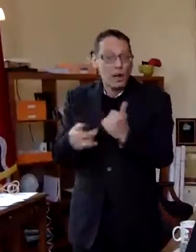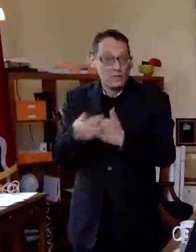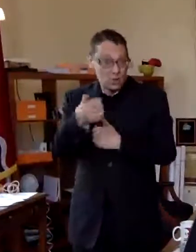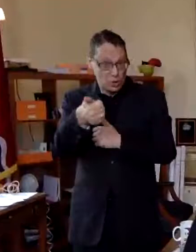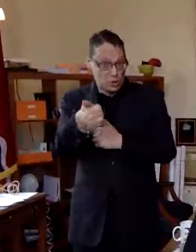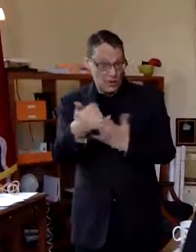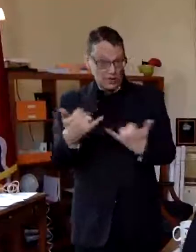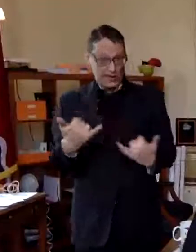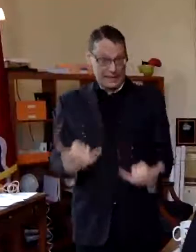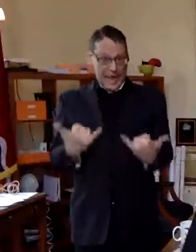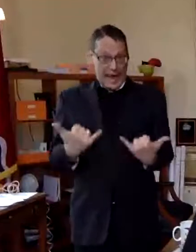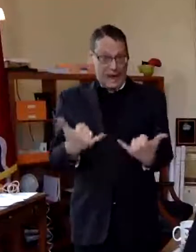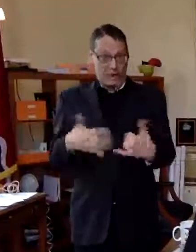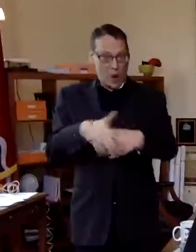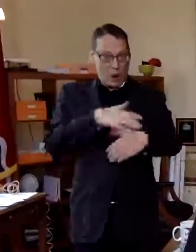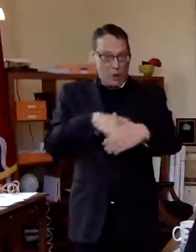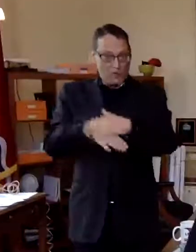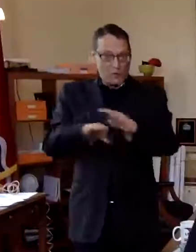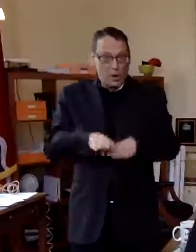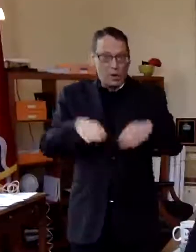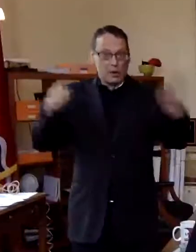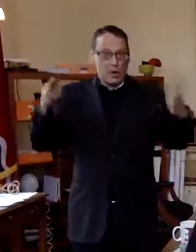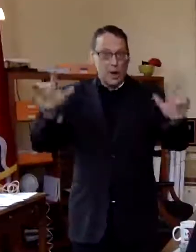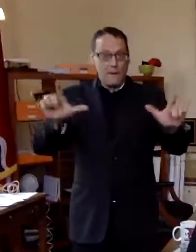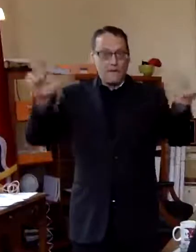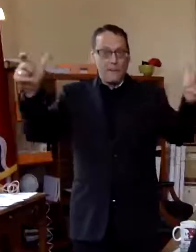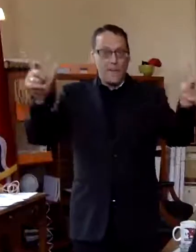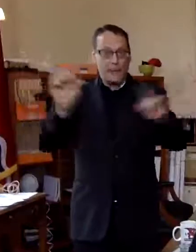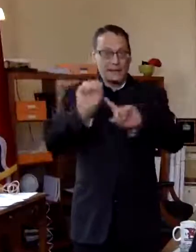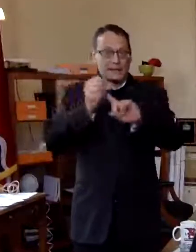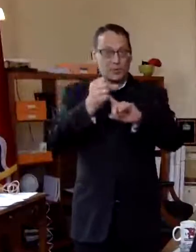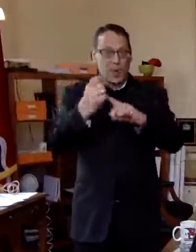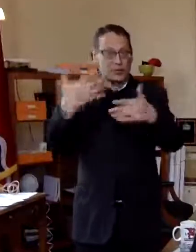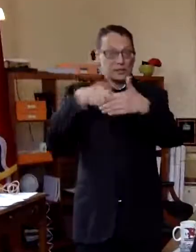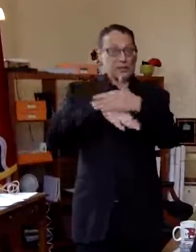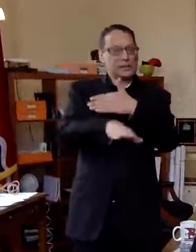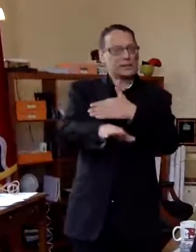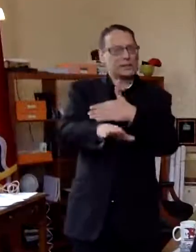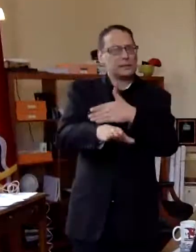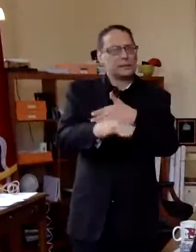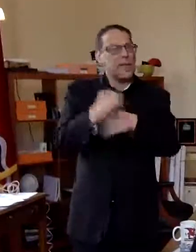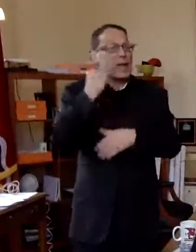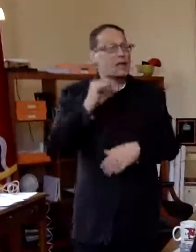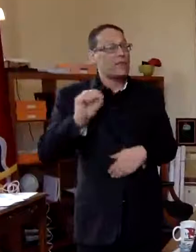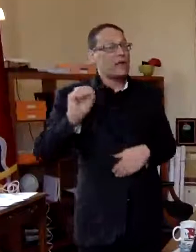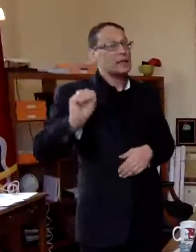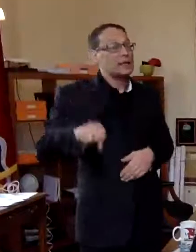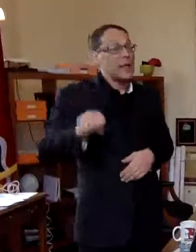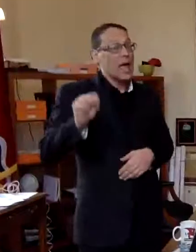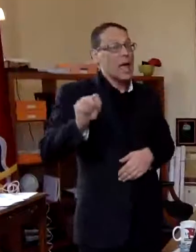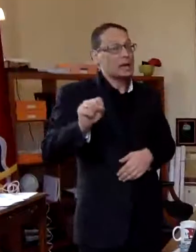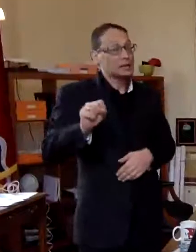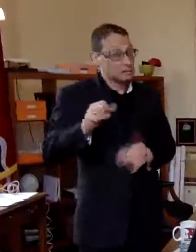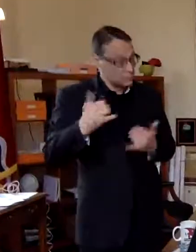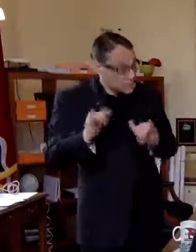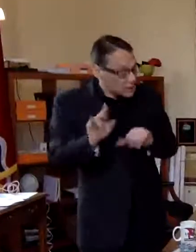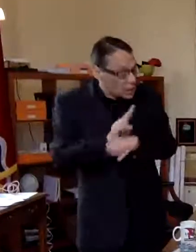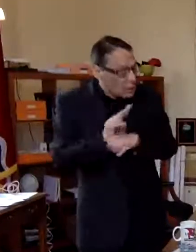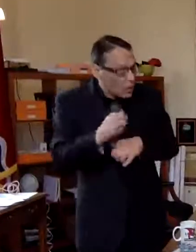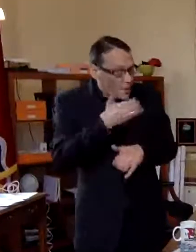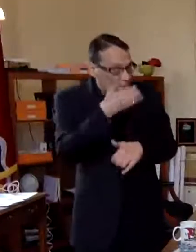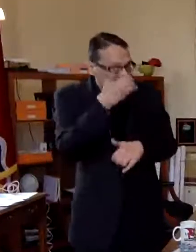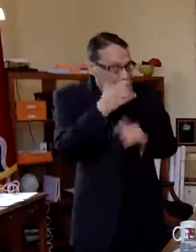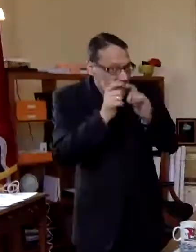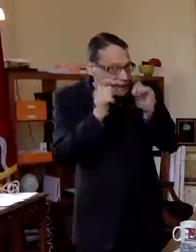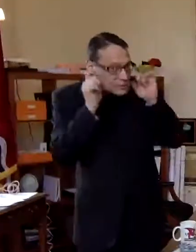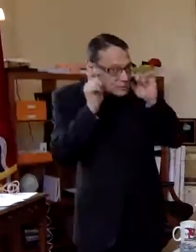comfortable uh going into big situations and if so under what conditions would you still want to wear a mask i think it's